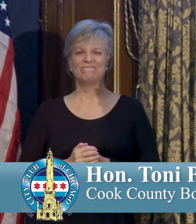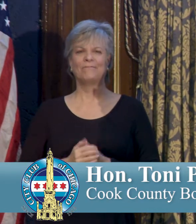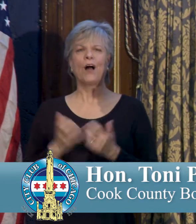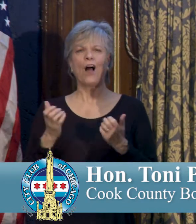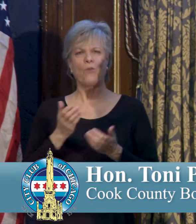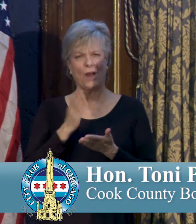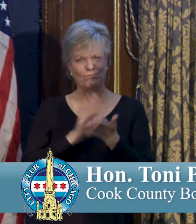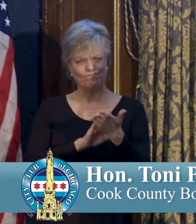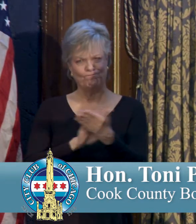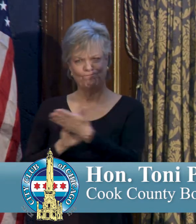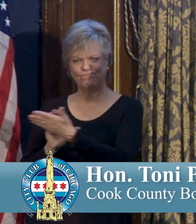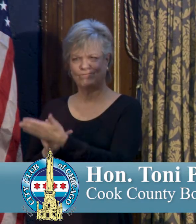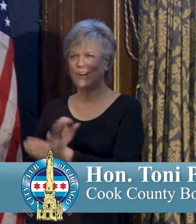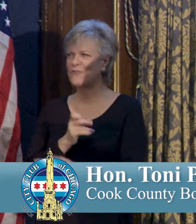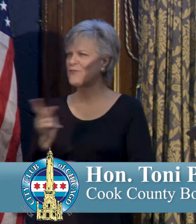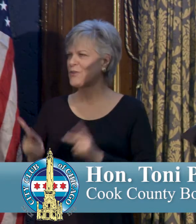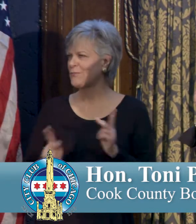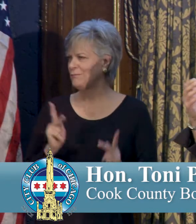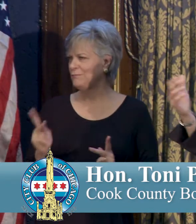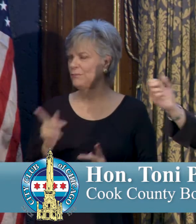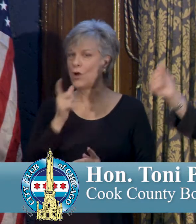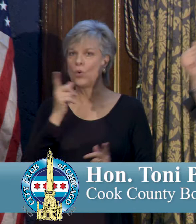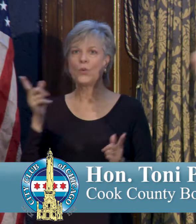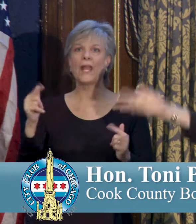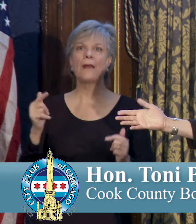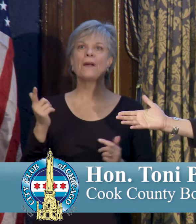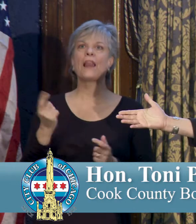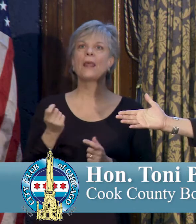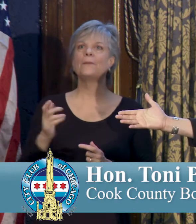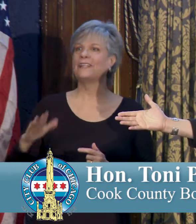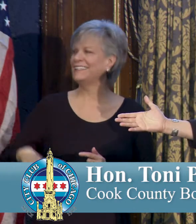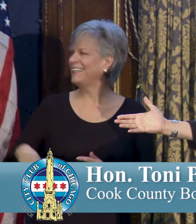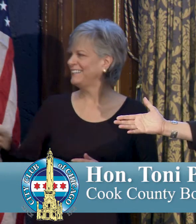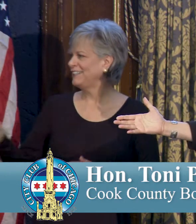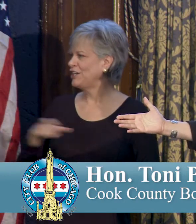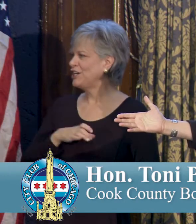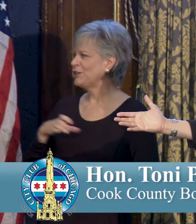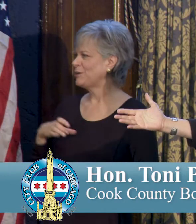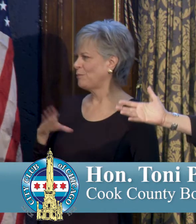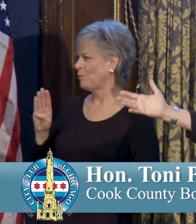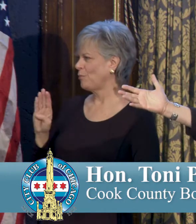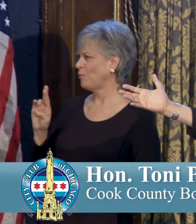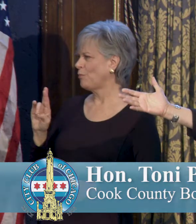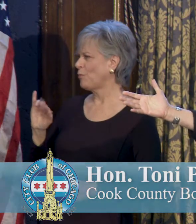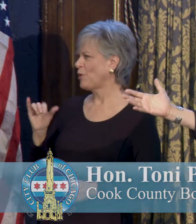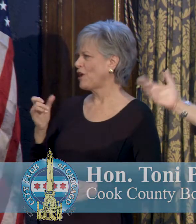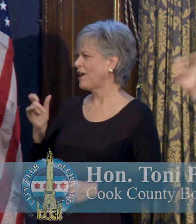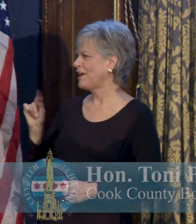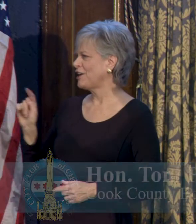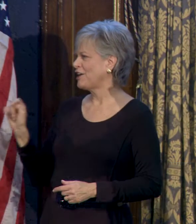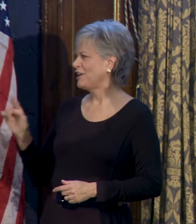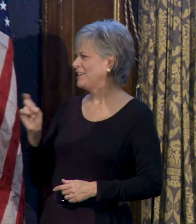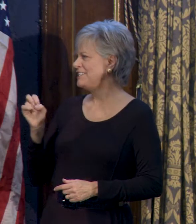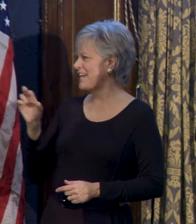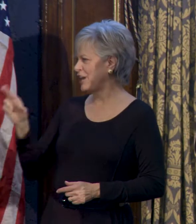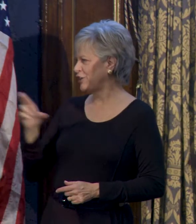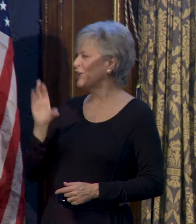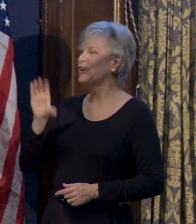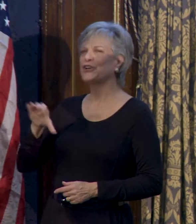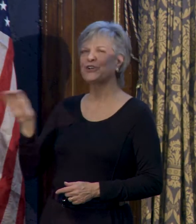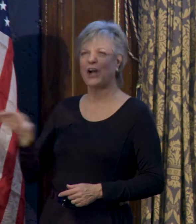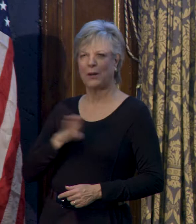want to acknowledge a couple folks who came in a little late. First, Commissioner Bridget Gaynor, Cook County Board of Commissioners.